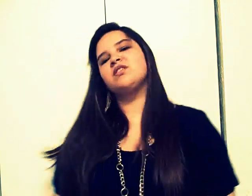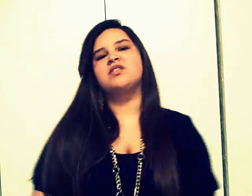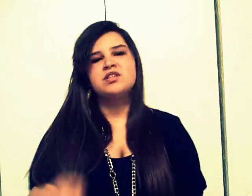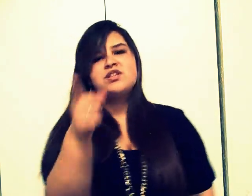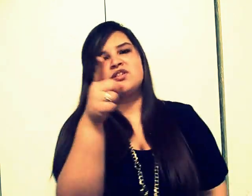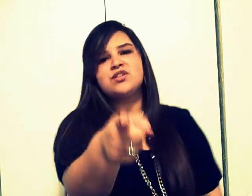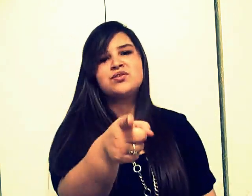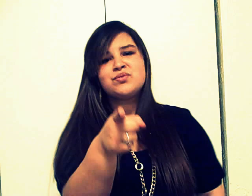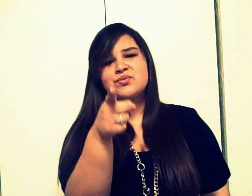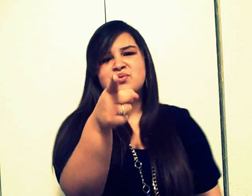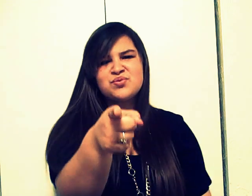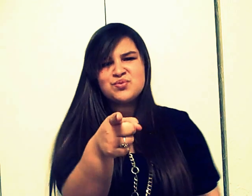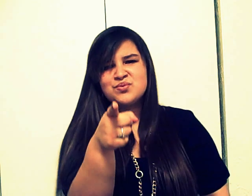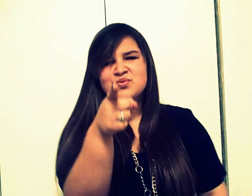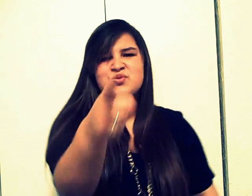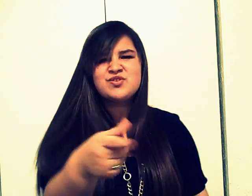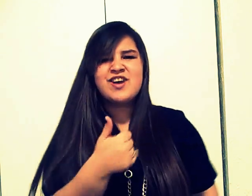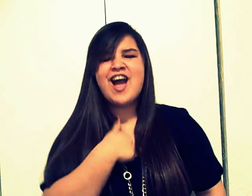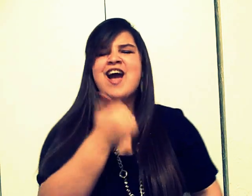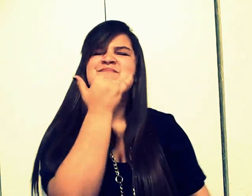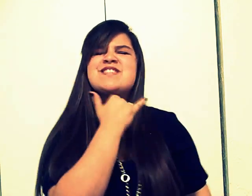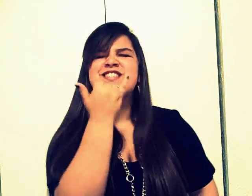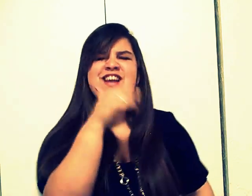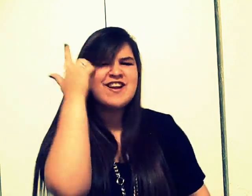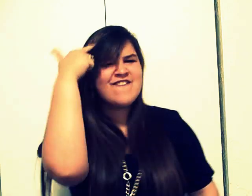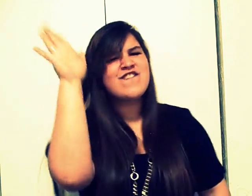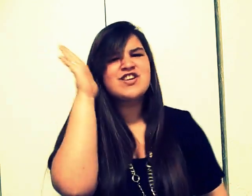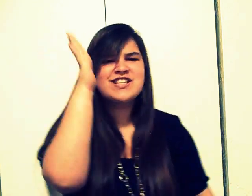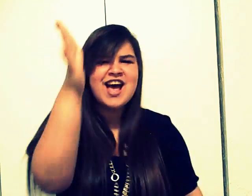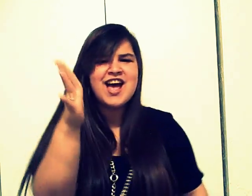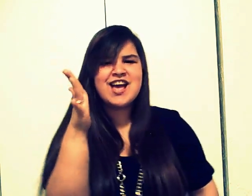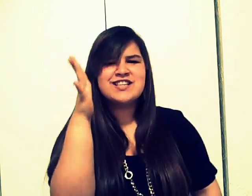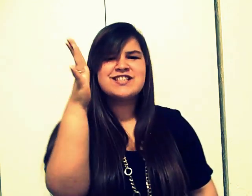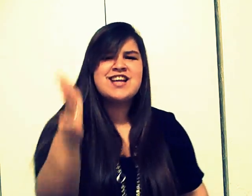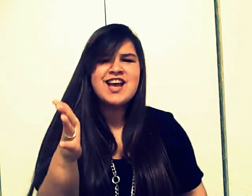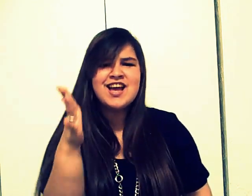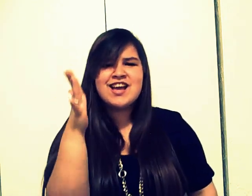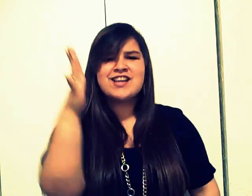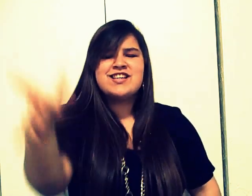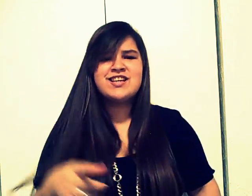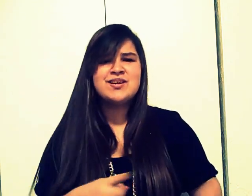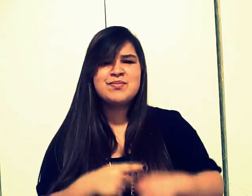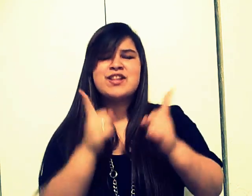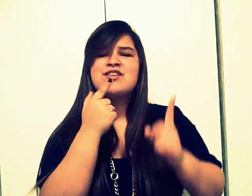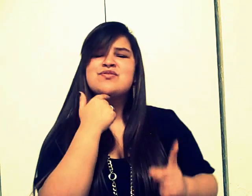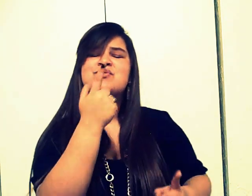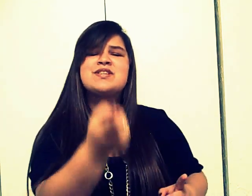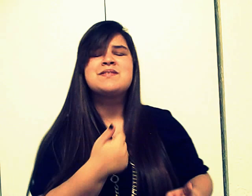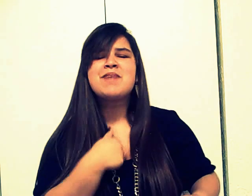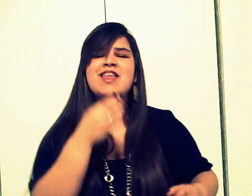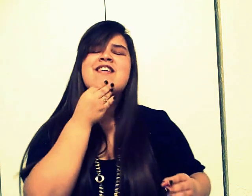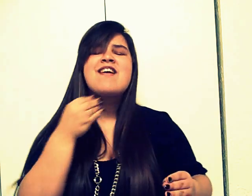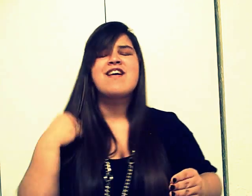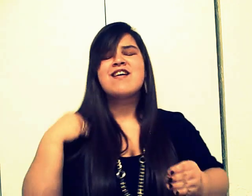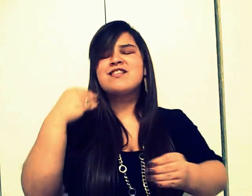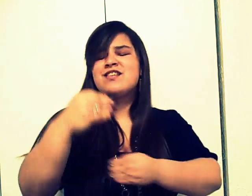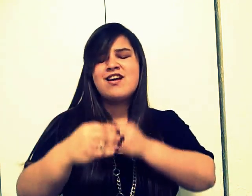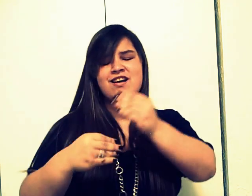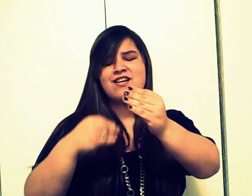You, I've been taken for destiny But the truth is my legacy